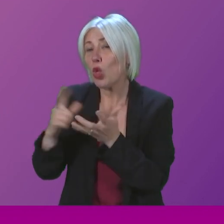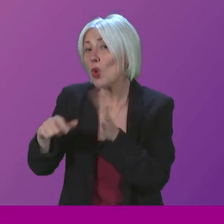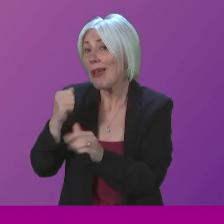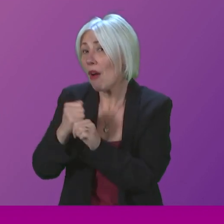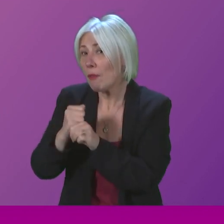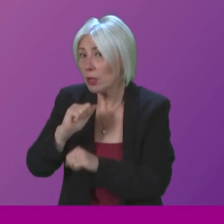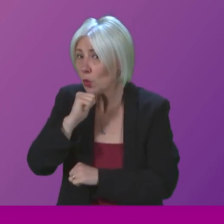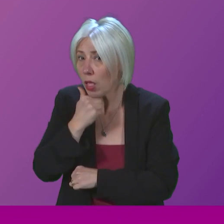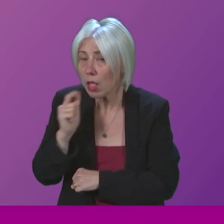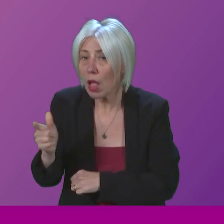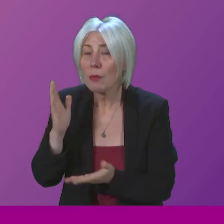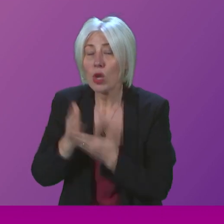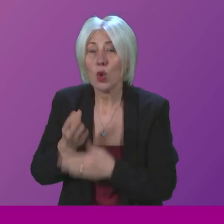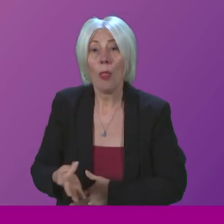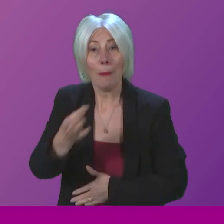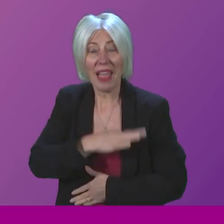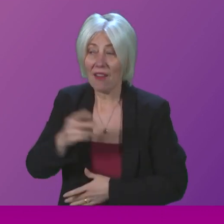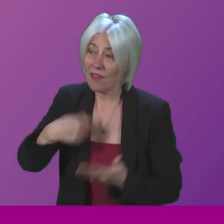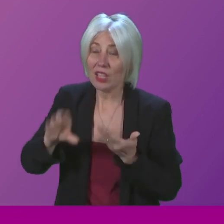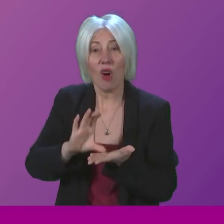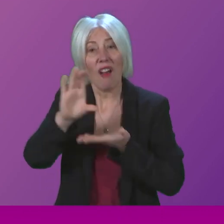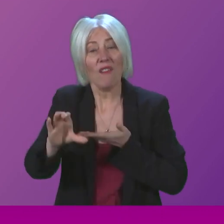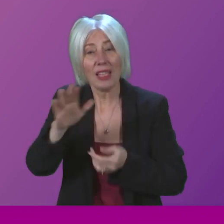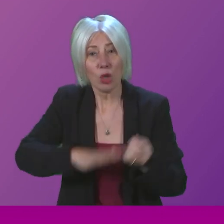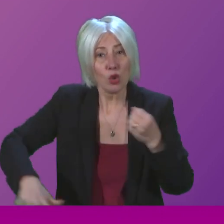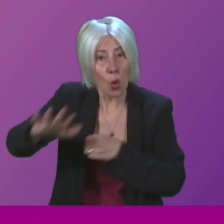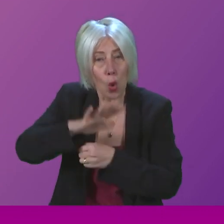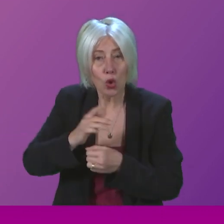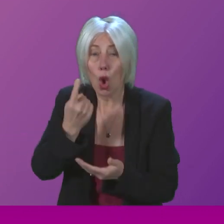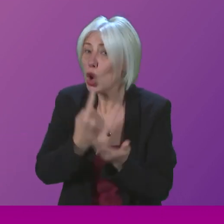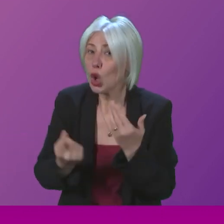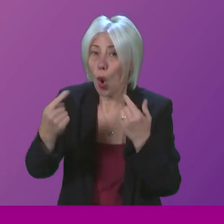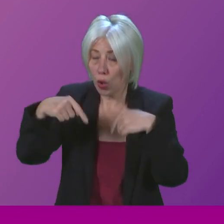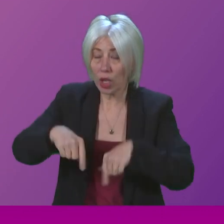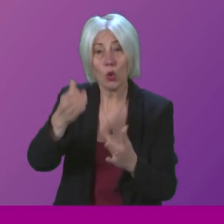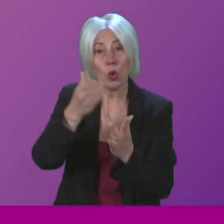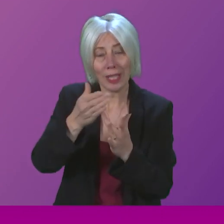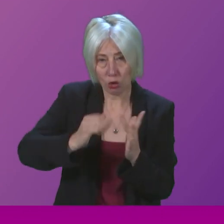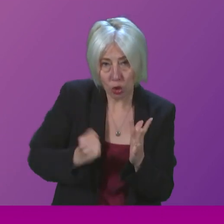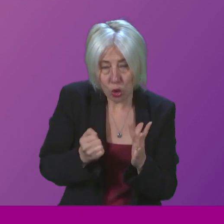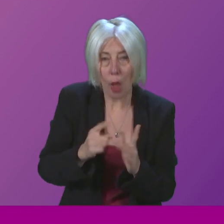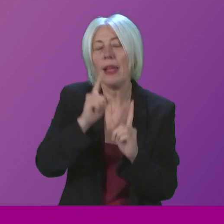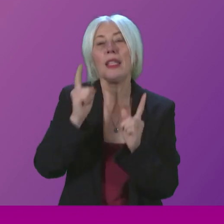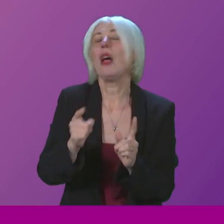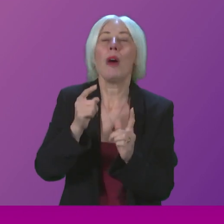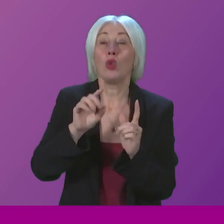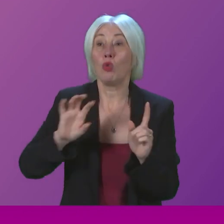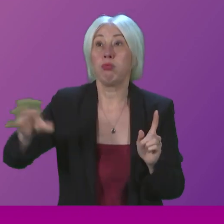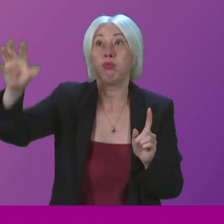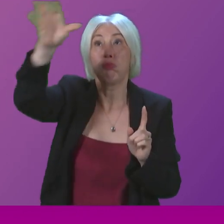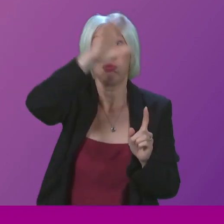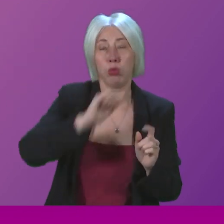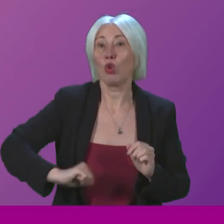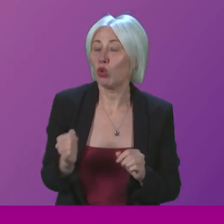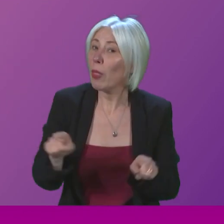to bring the benefits of investment zones not only to the people of central Scotland, but to other parts of Scotland as